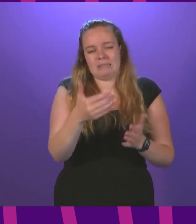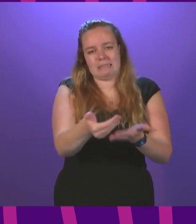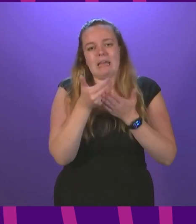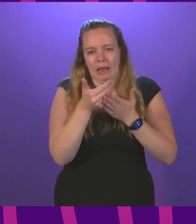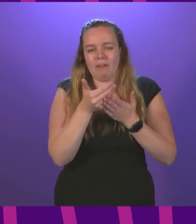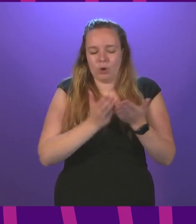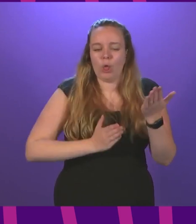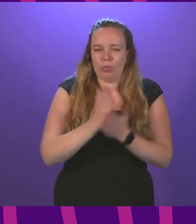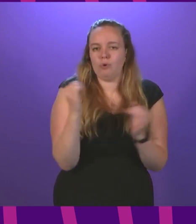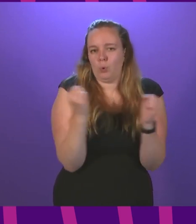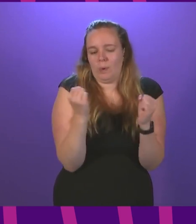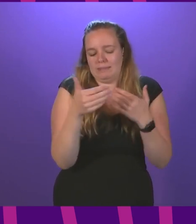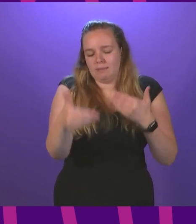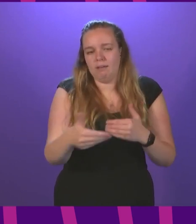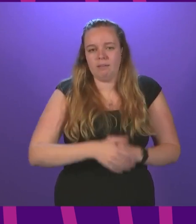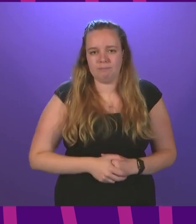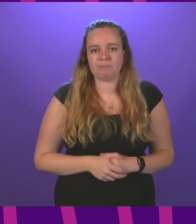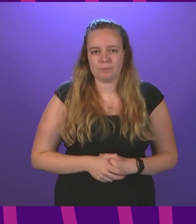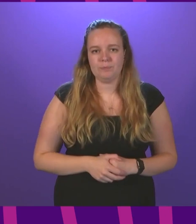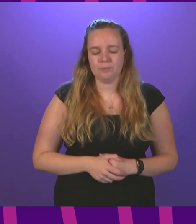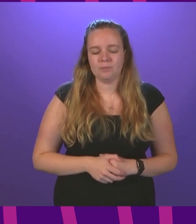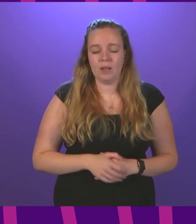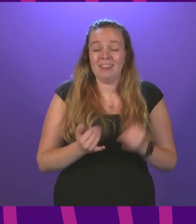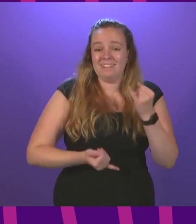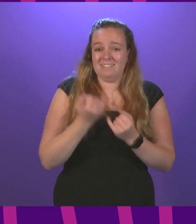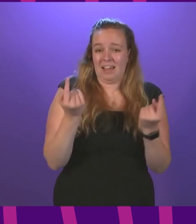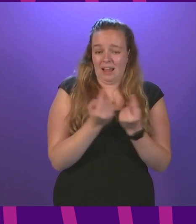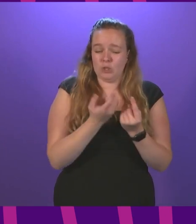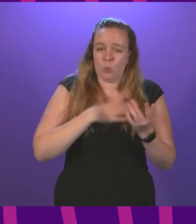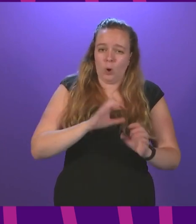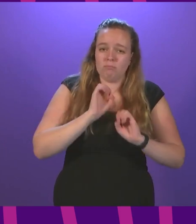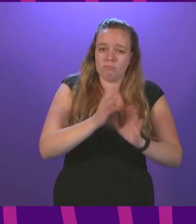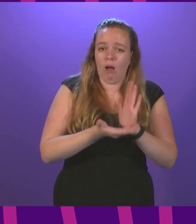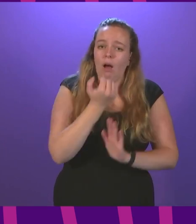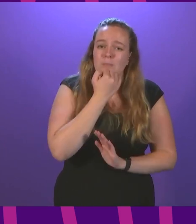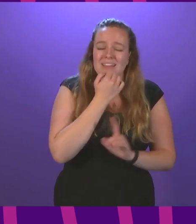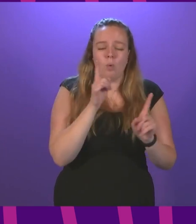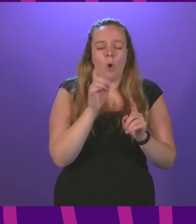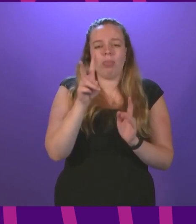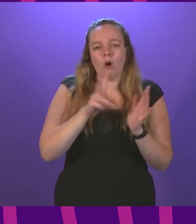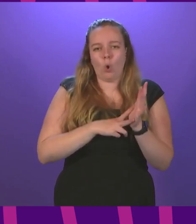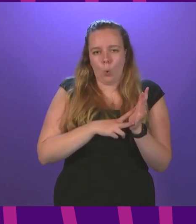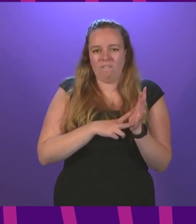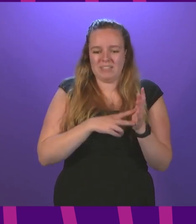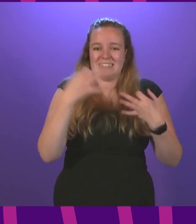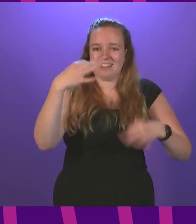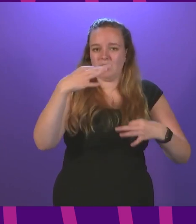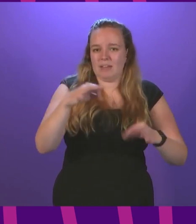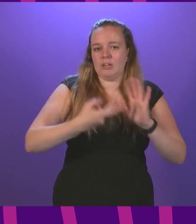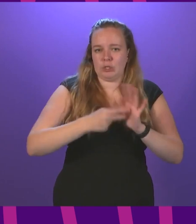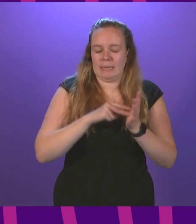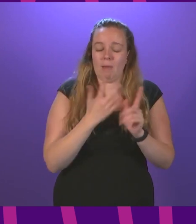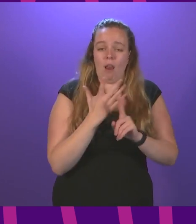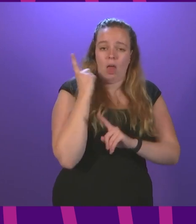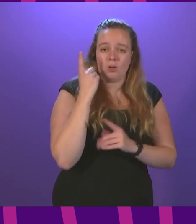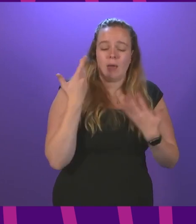especially through the winter months. The final issue I want to give an update on is the COVID certification scheme. Last